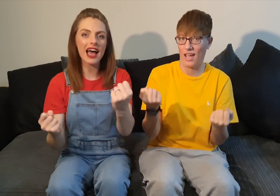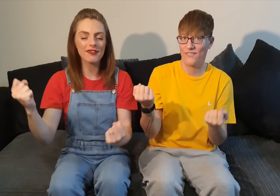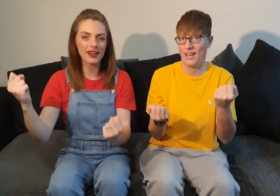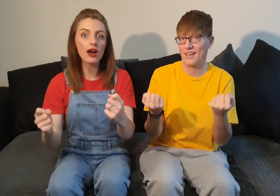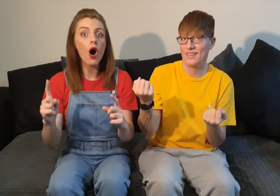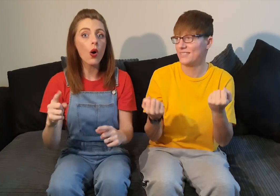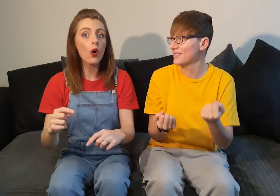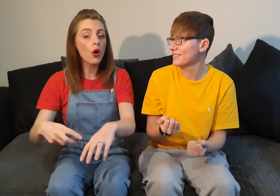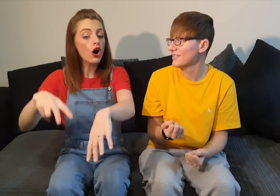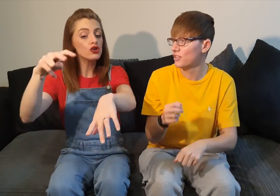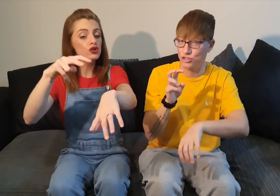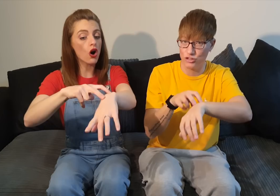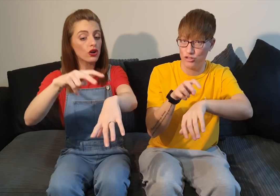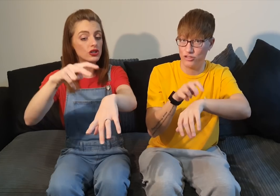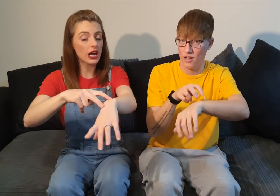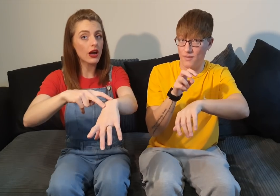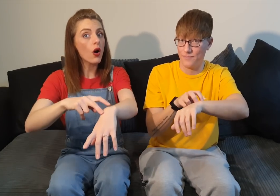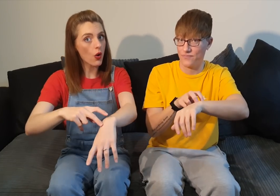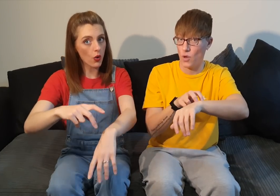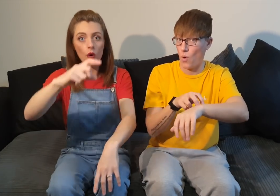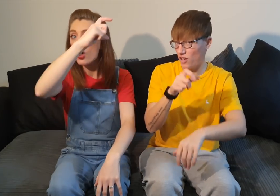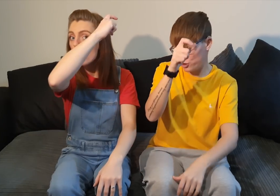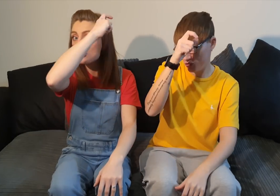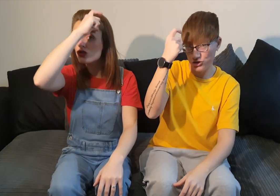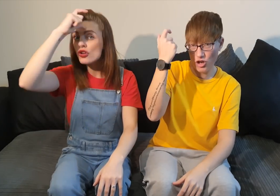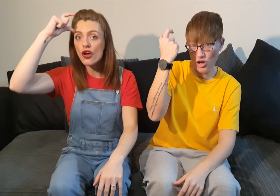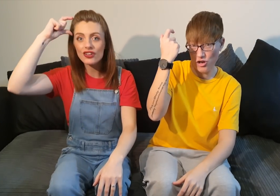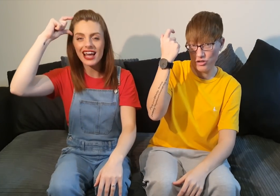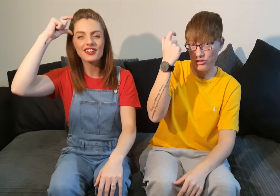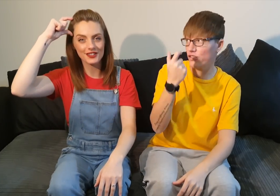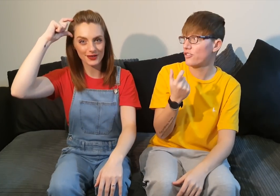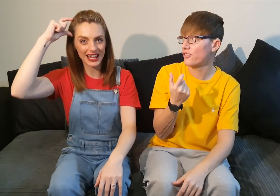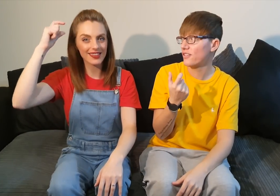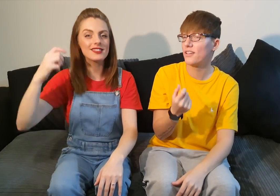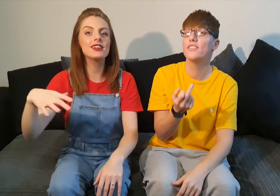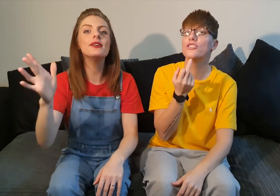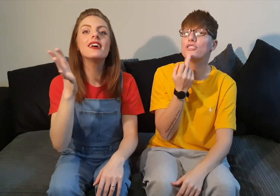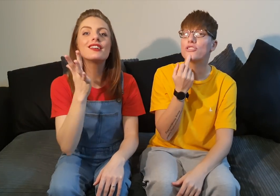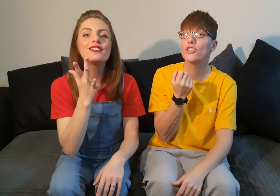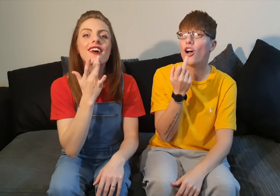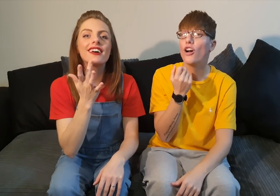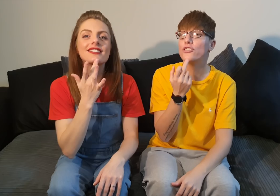or doctor or nurse and you can do it like this too nurse